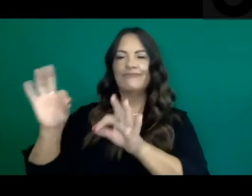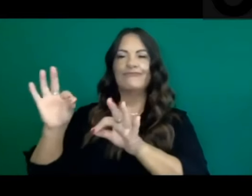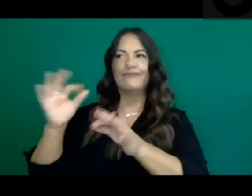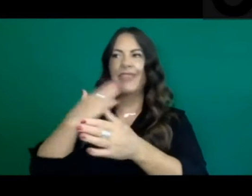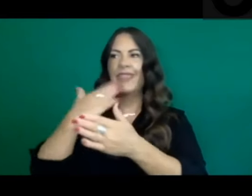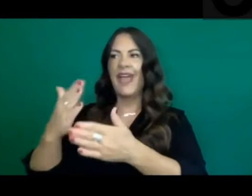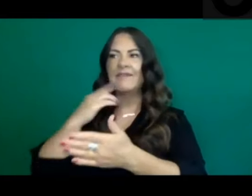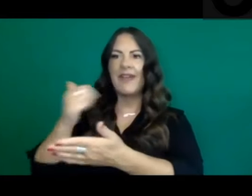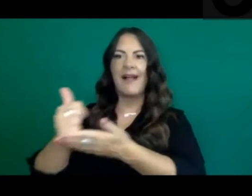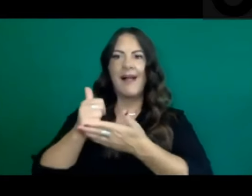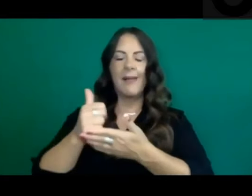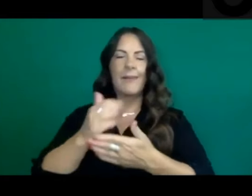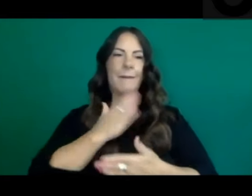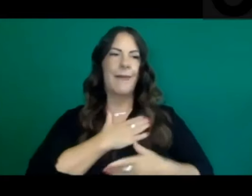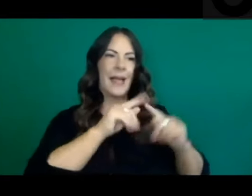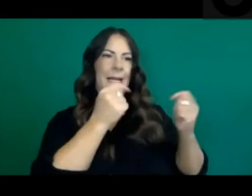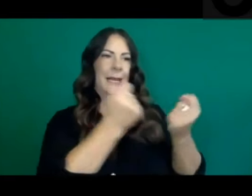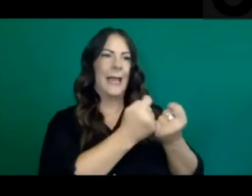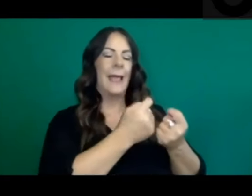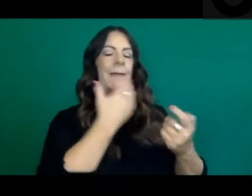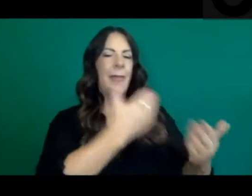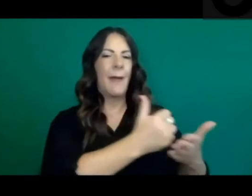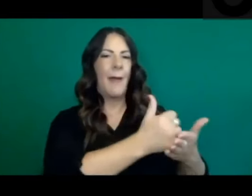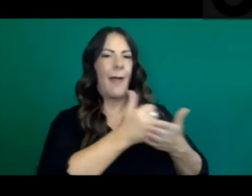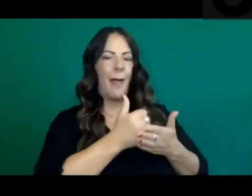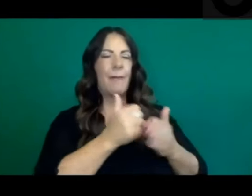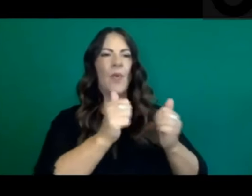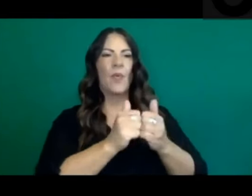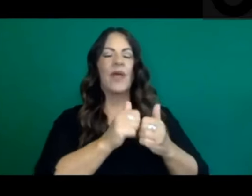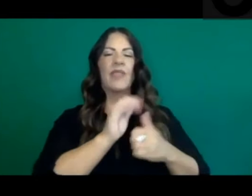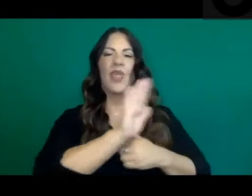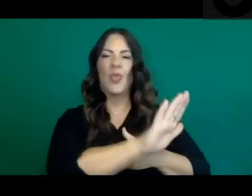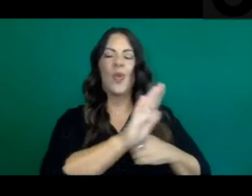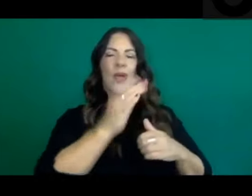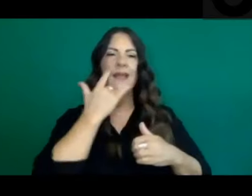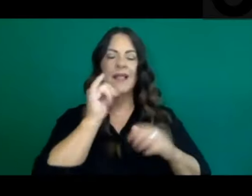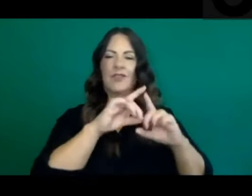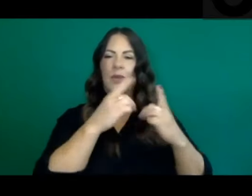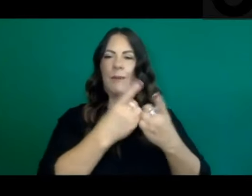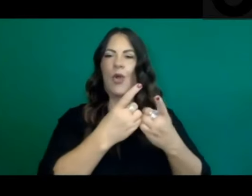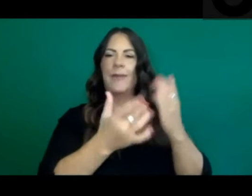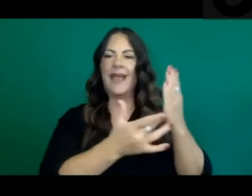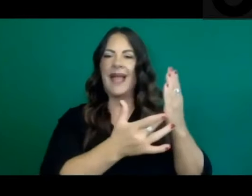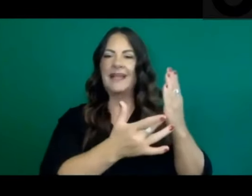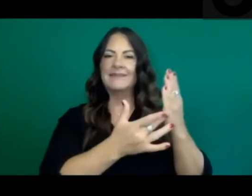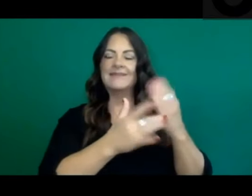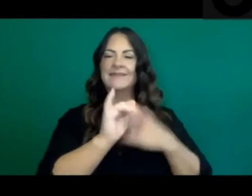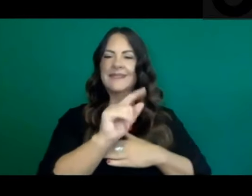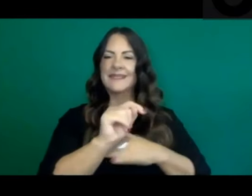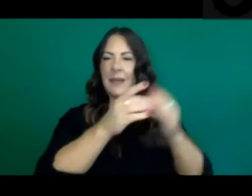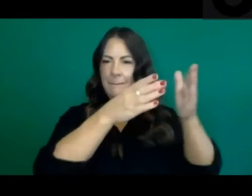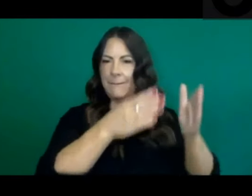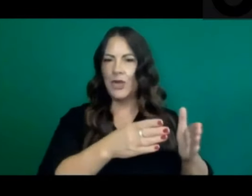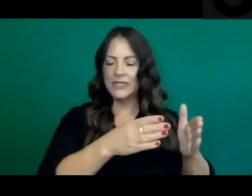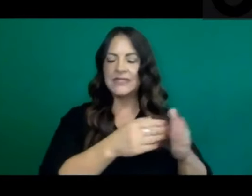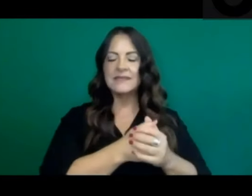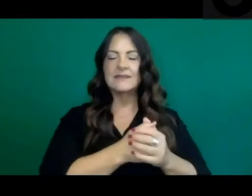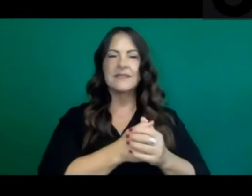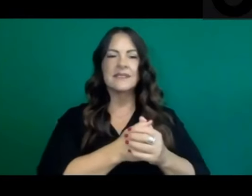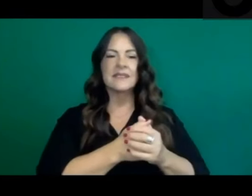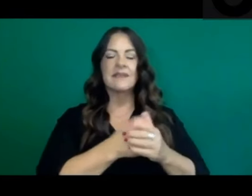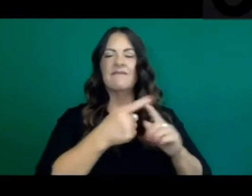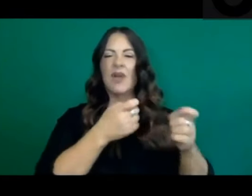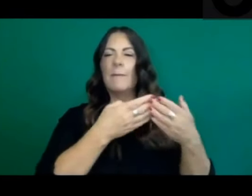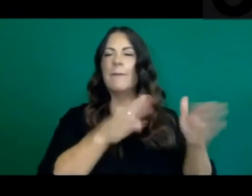Services working with the California Department of Public Health IT leadership to really aggressively, but thoughtfully, choose